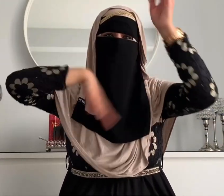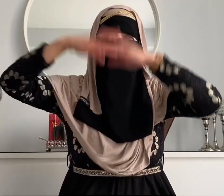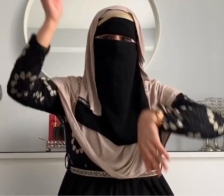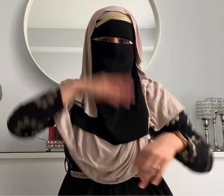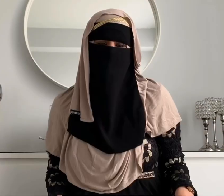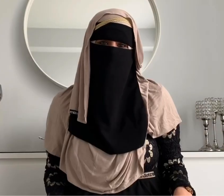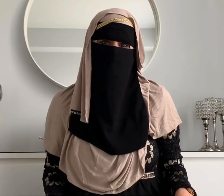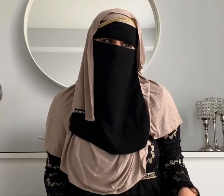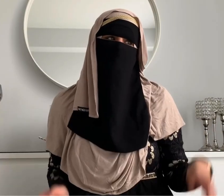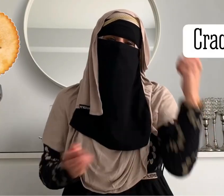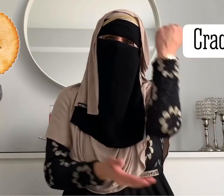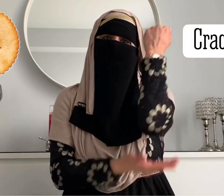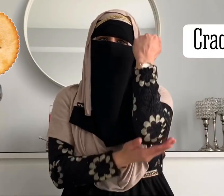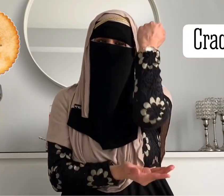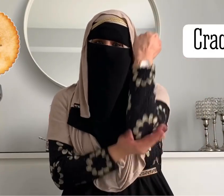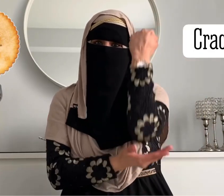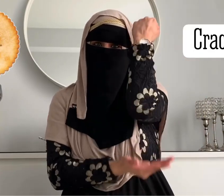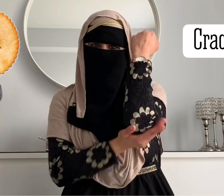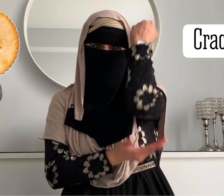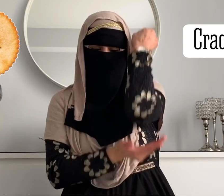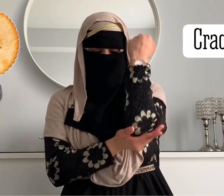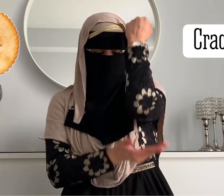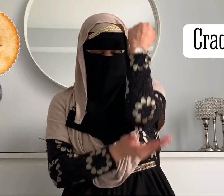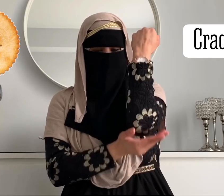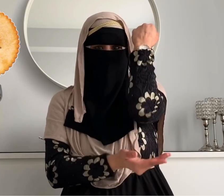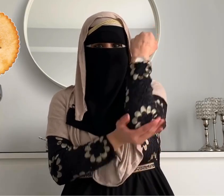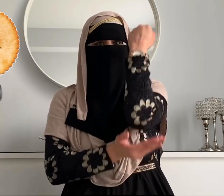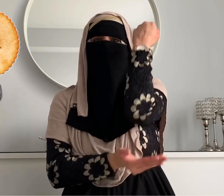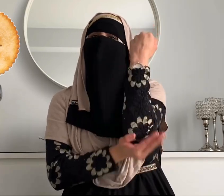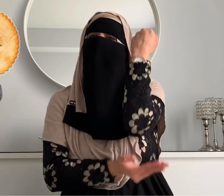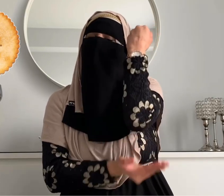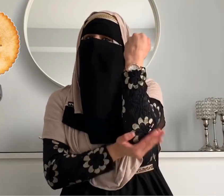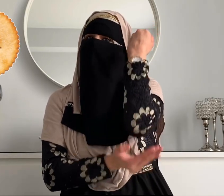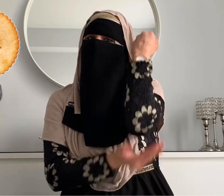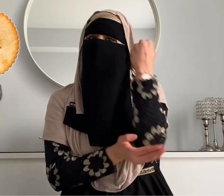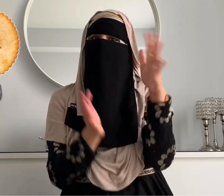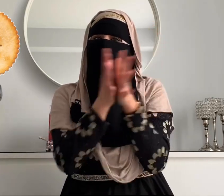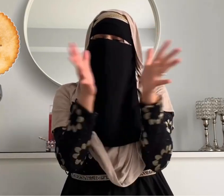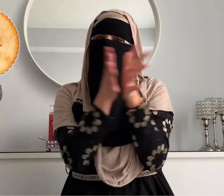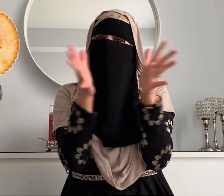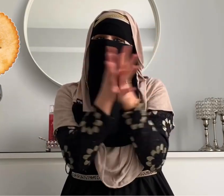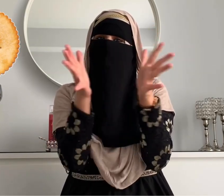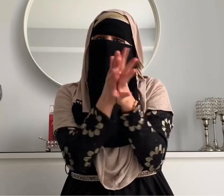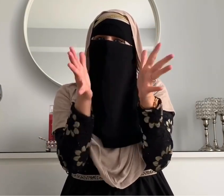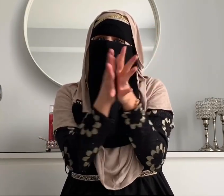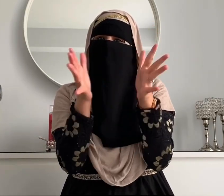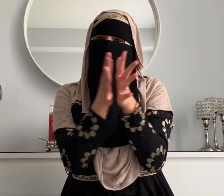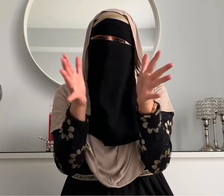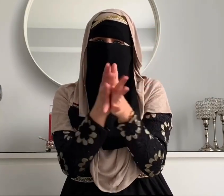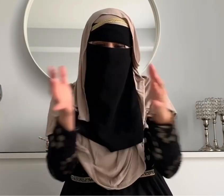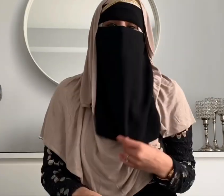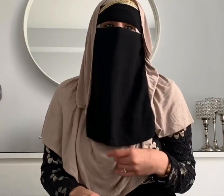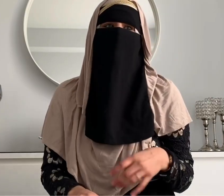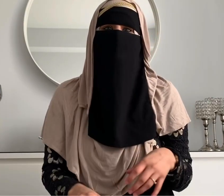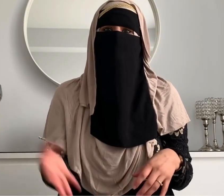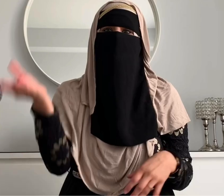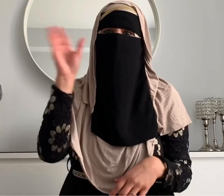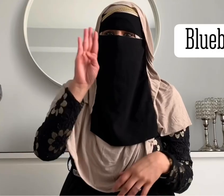cracker i taught her this and samara's sign for cracker is this for blueberries is